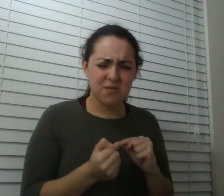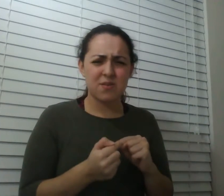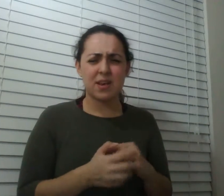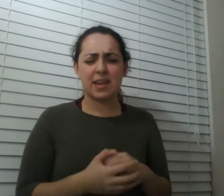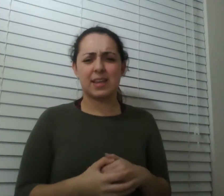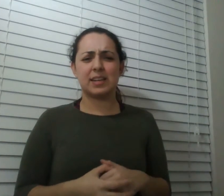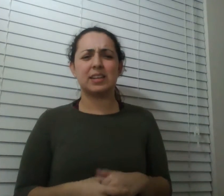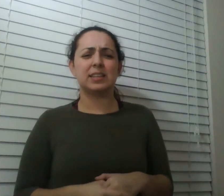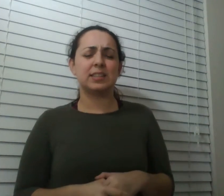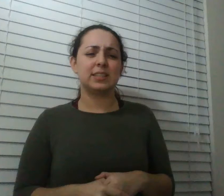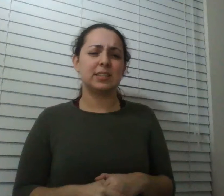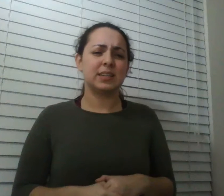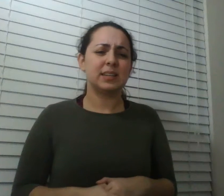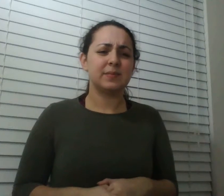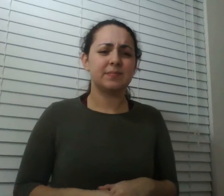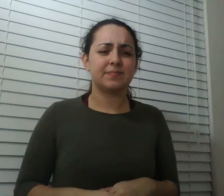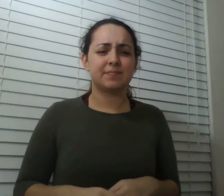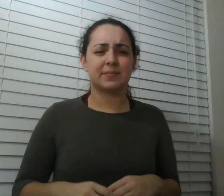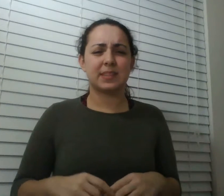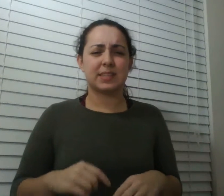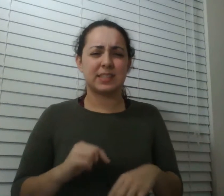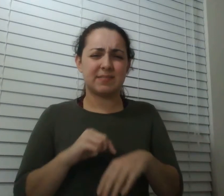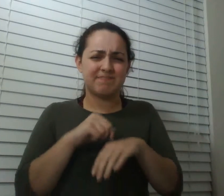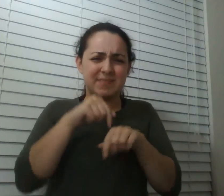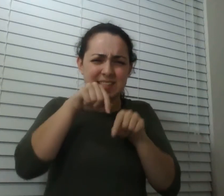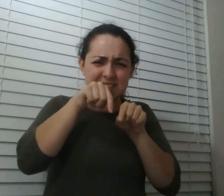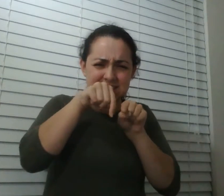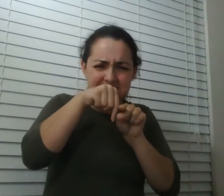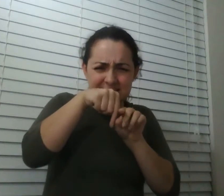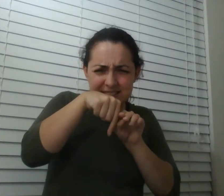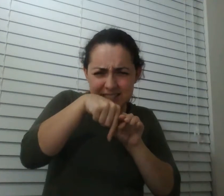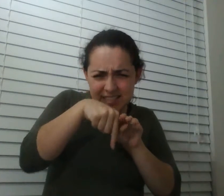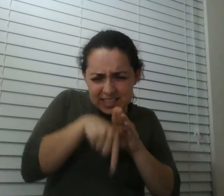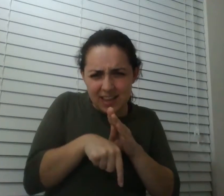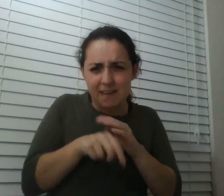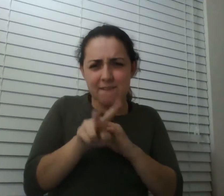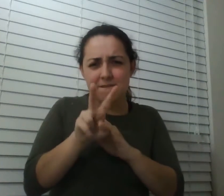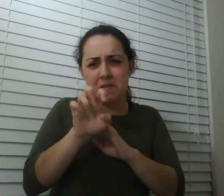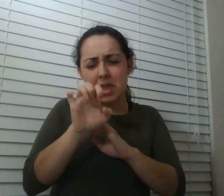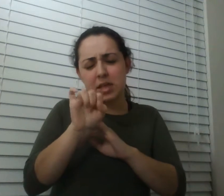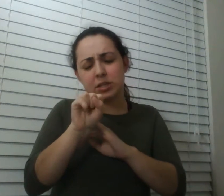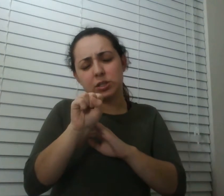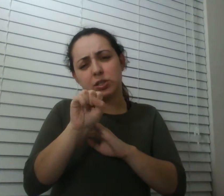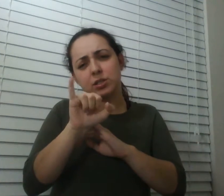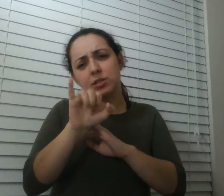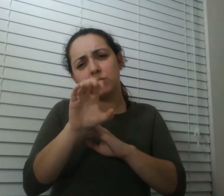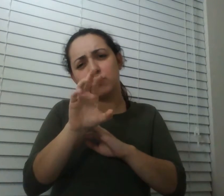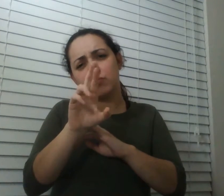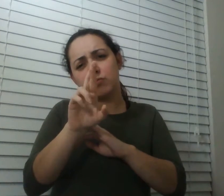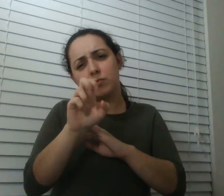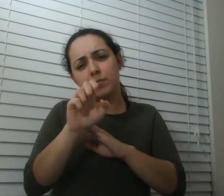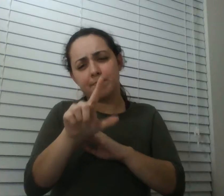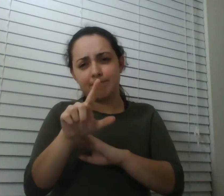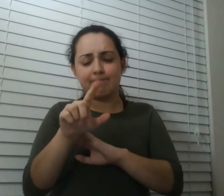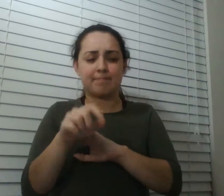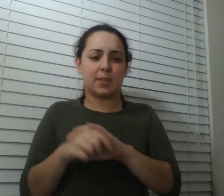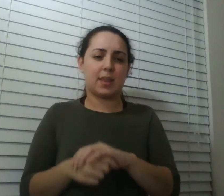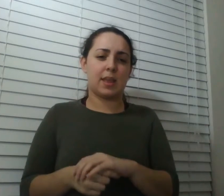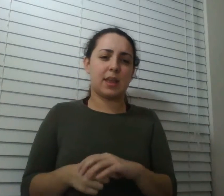this really deep sort of visceral pain something was going in and tearing out your nerves and your muscles